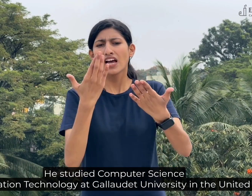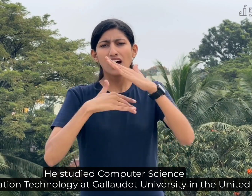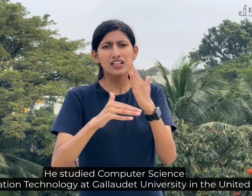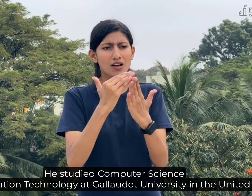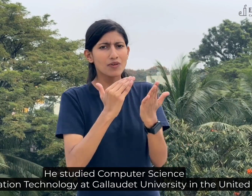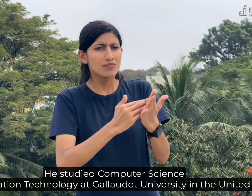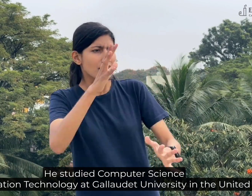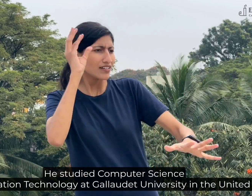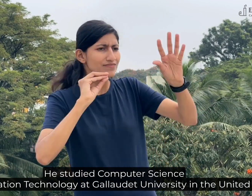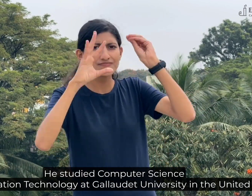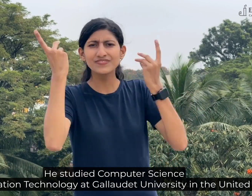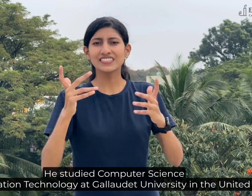States.